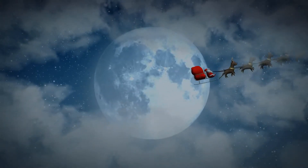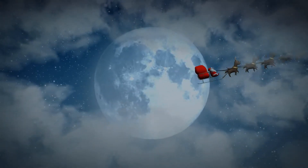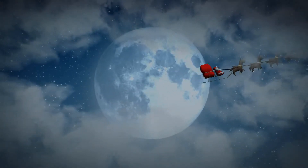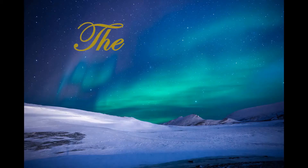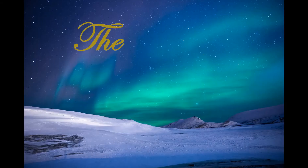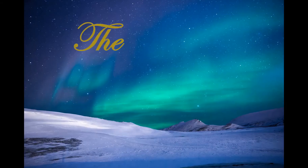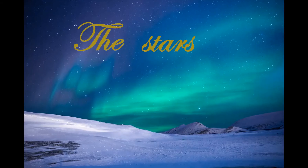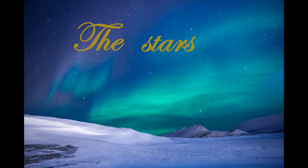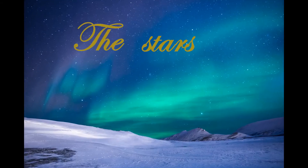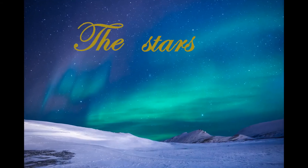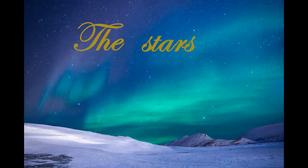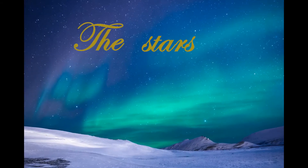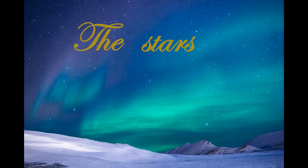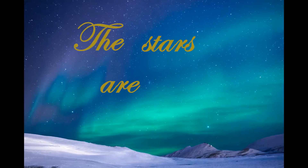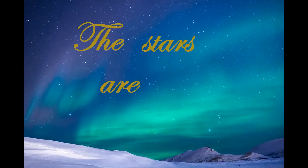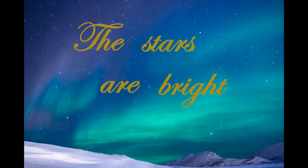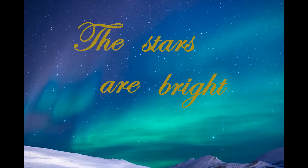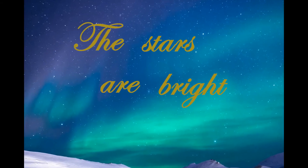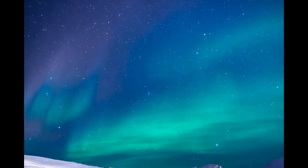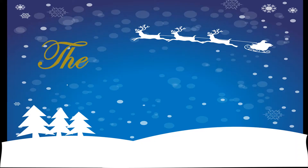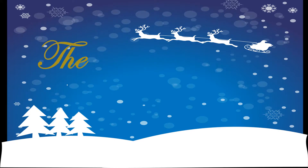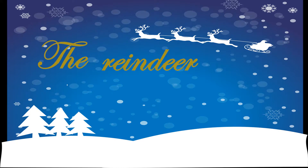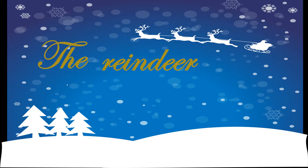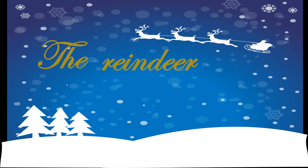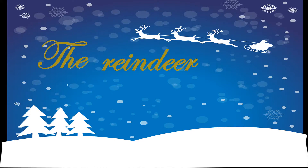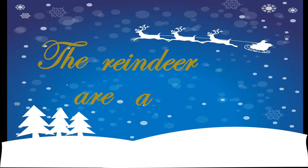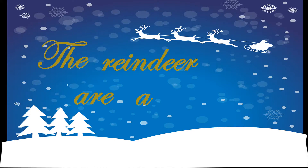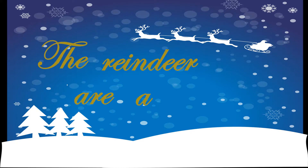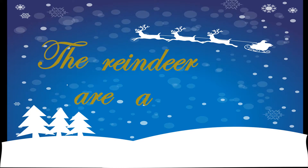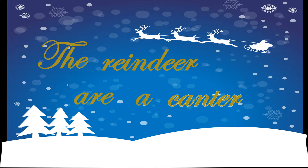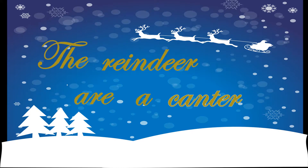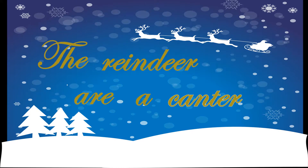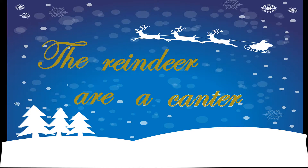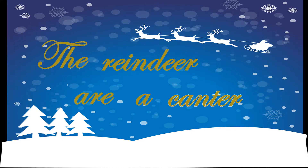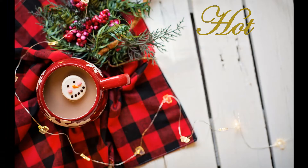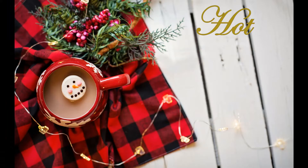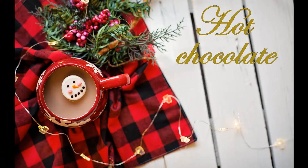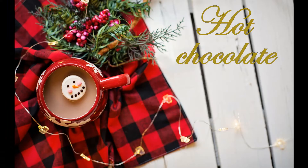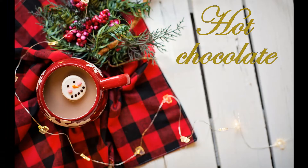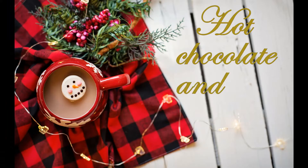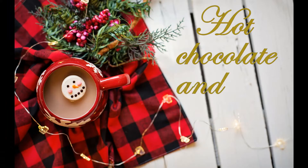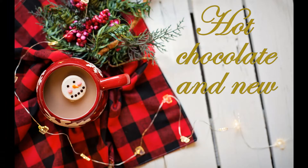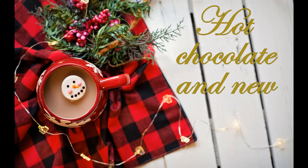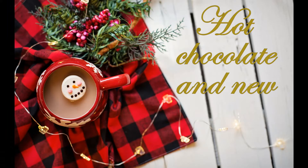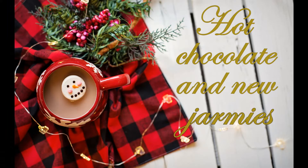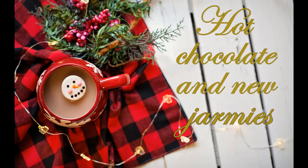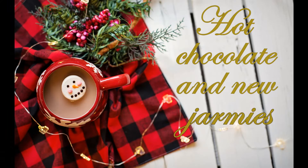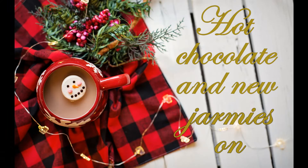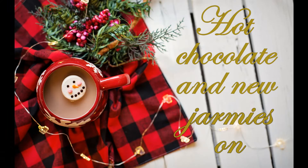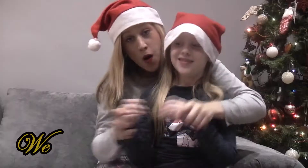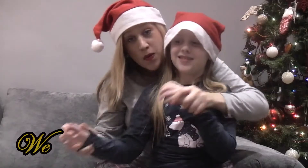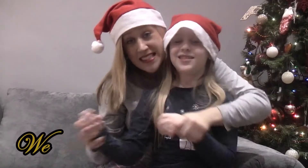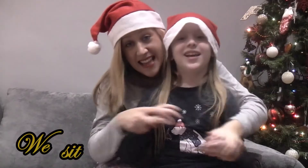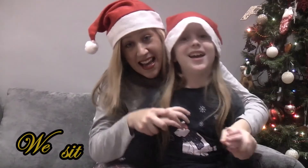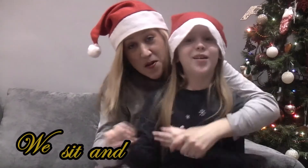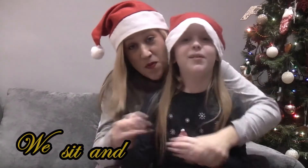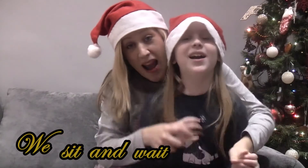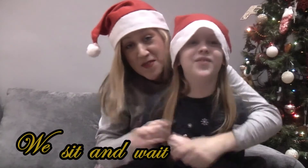The stars are bright The reindeer are a canter Our chocolate and new john Is on we sit and wait for